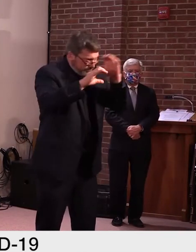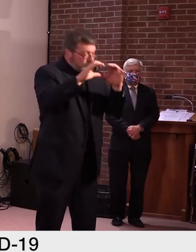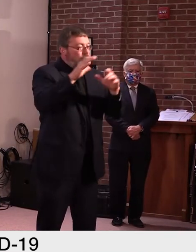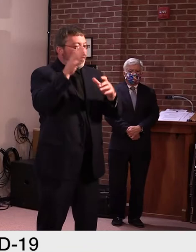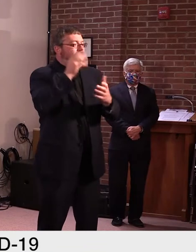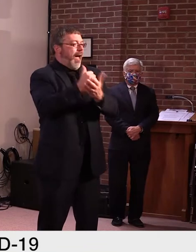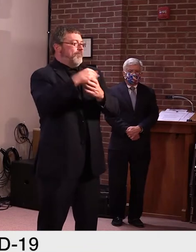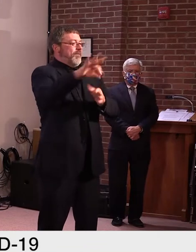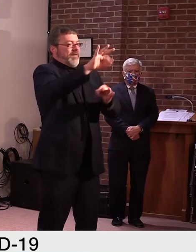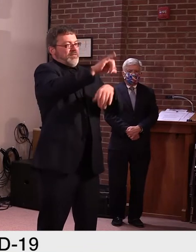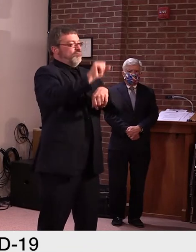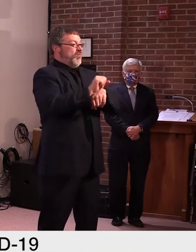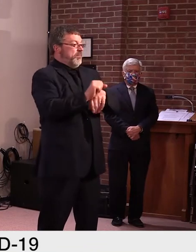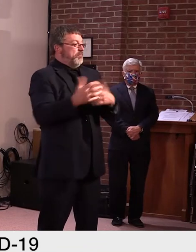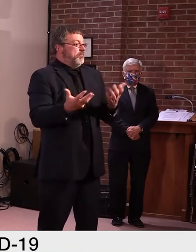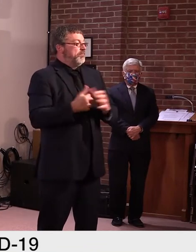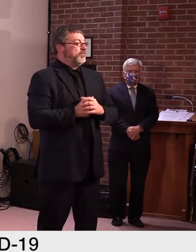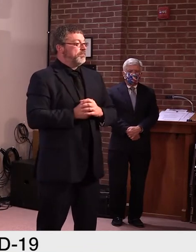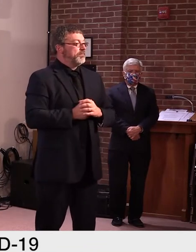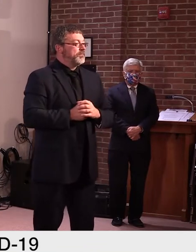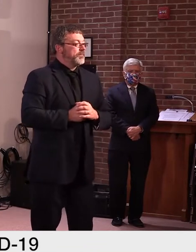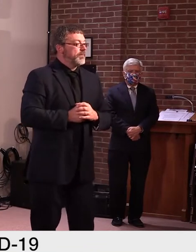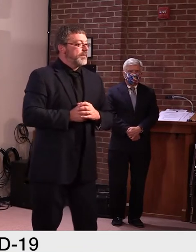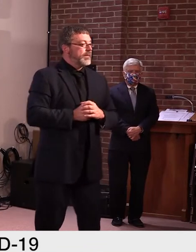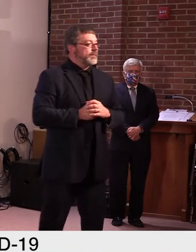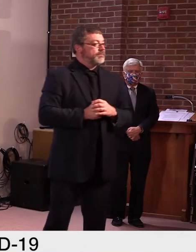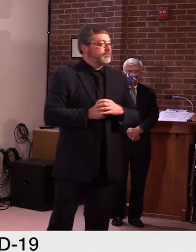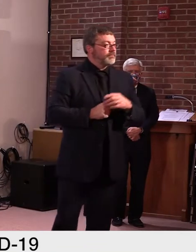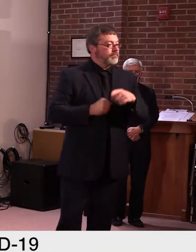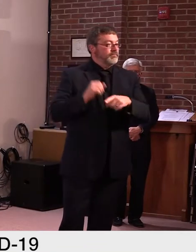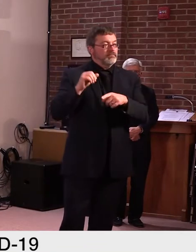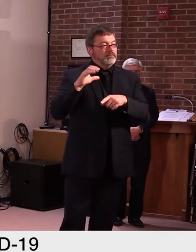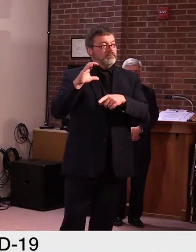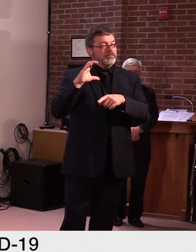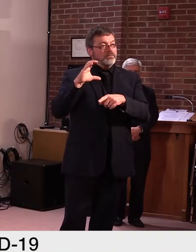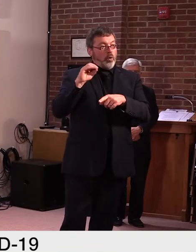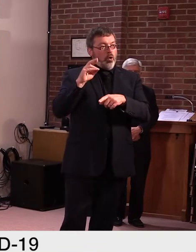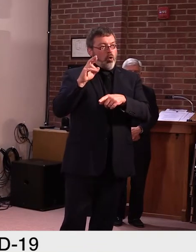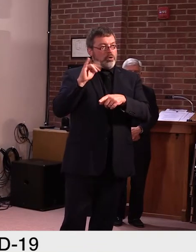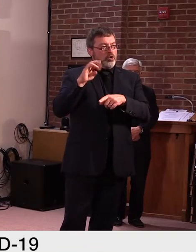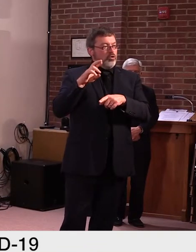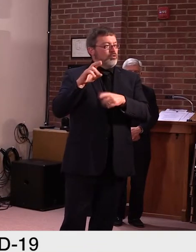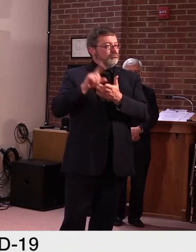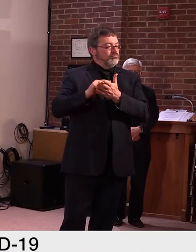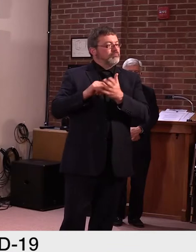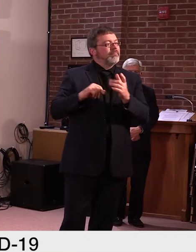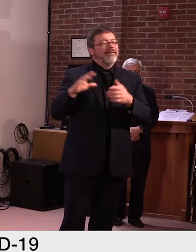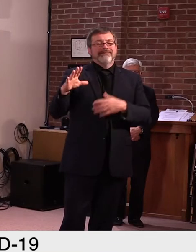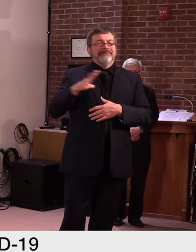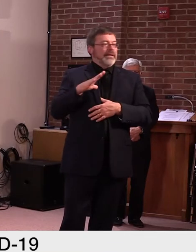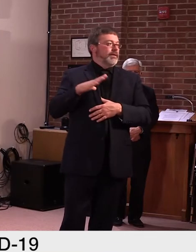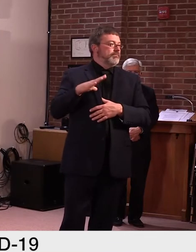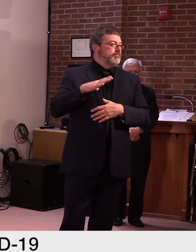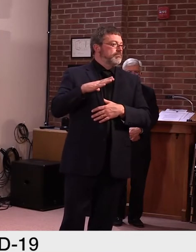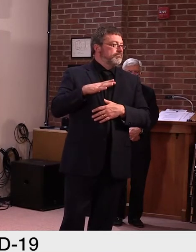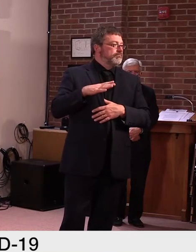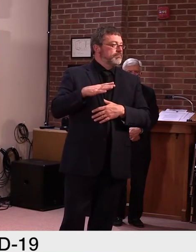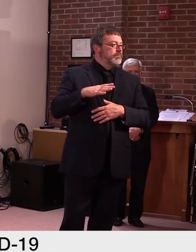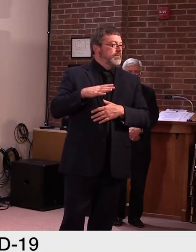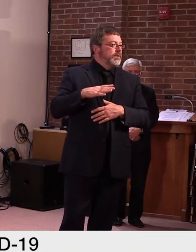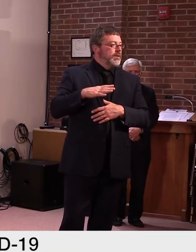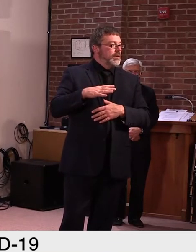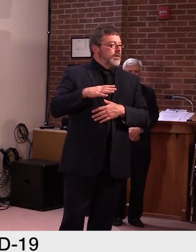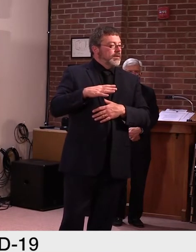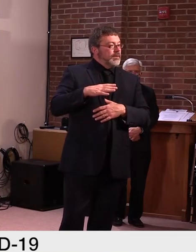Okay. I'll follow up on it another, another day. Uh, I, I guess the concern was is that, um, you know, people aren't